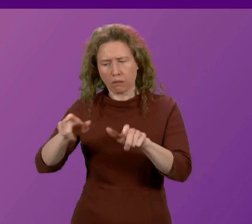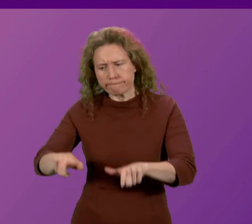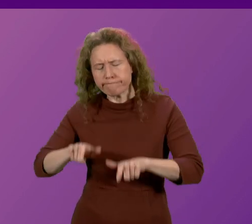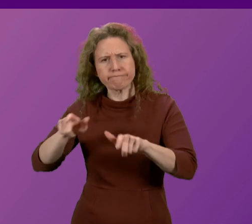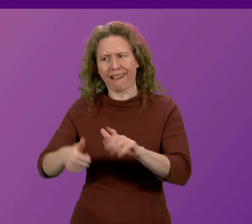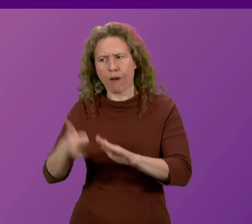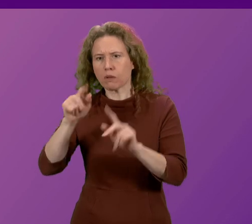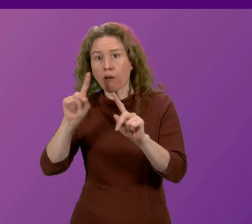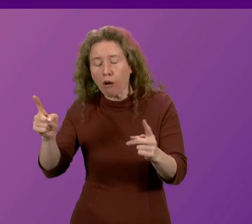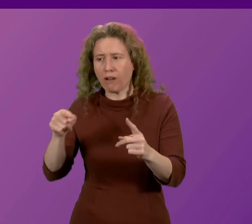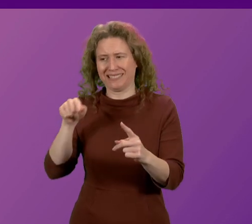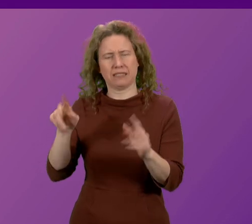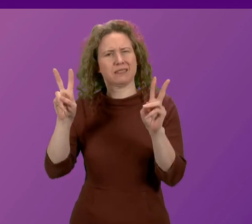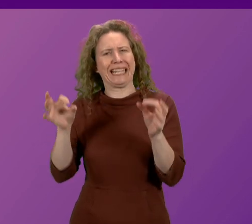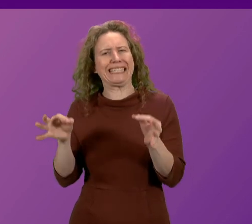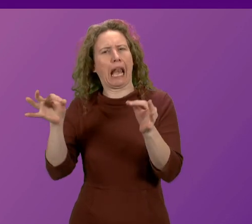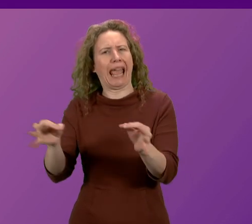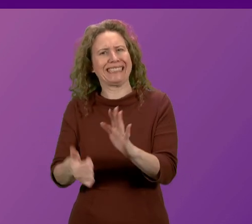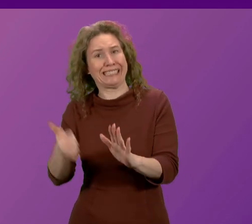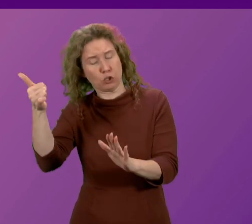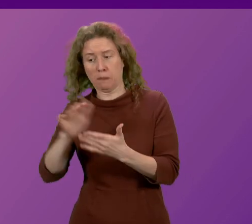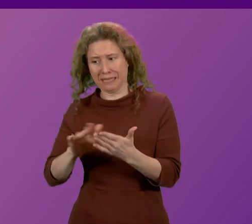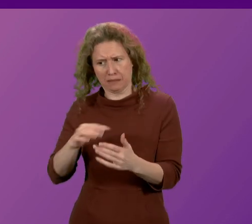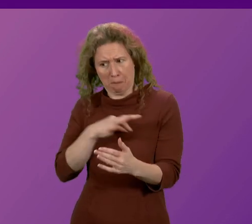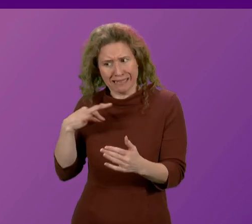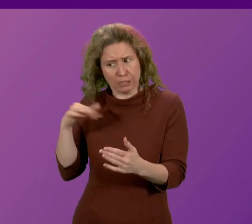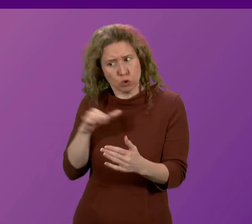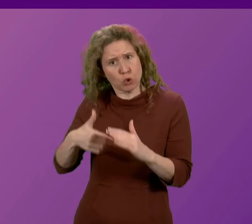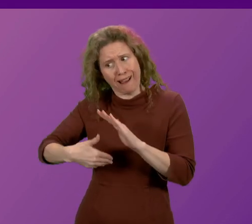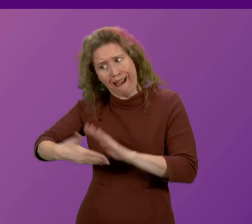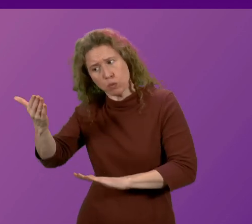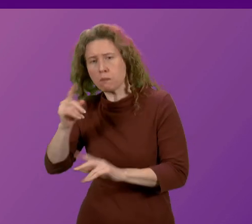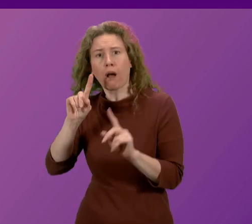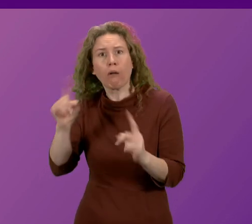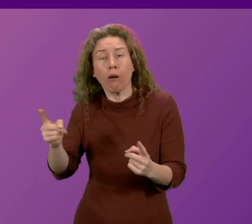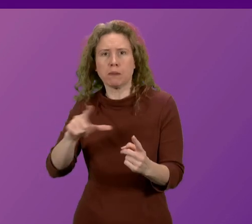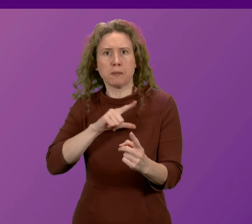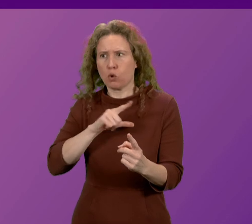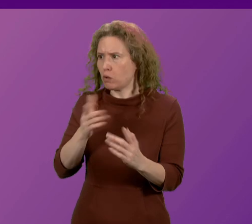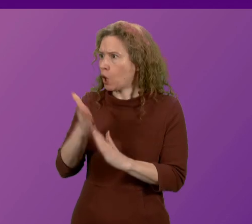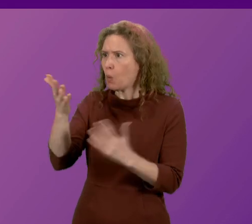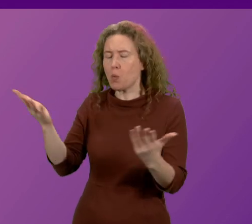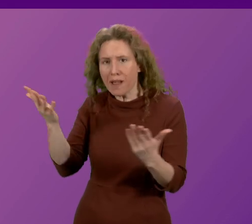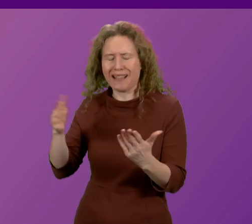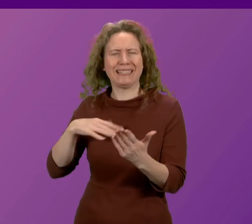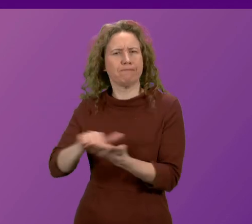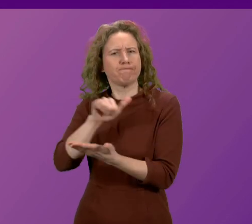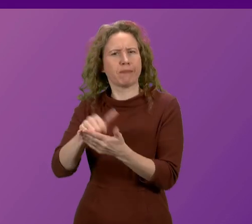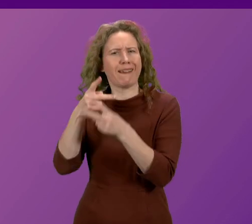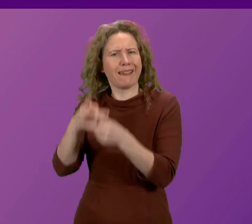discharge is when someone is medically cleared to leave hospital but is unable to do so due to a lack of a care package.